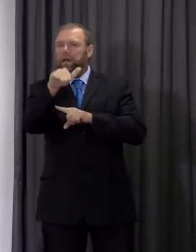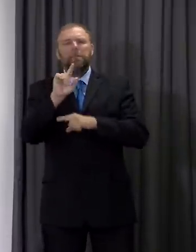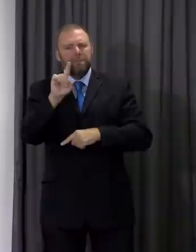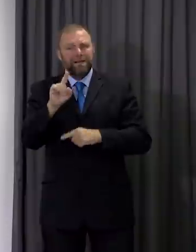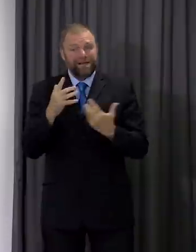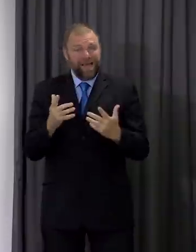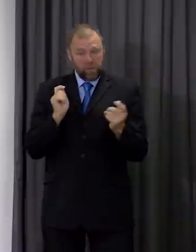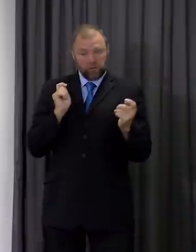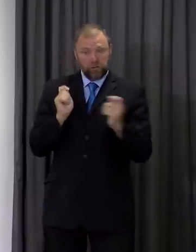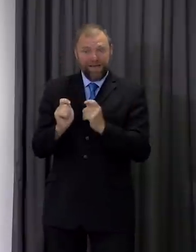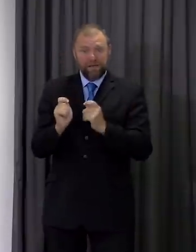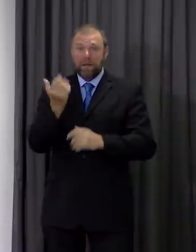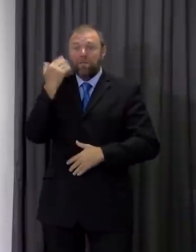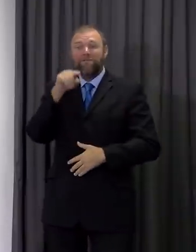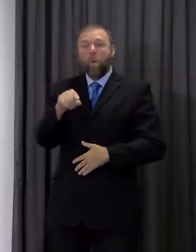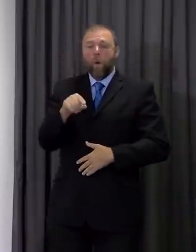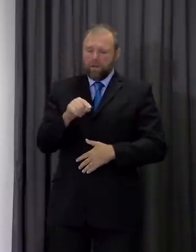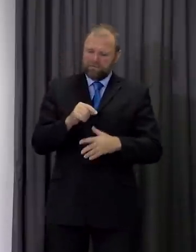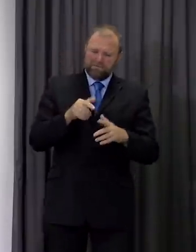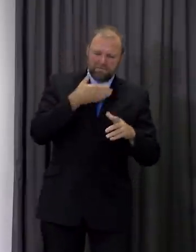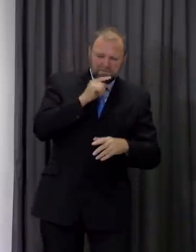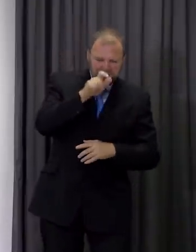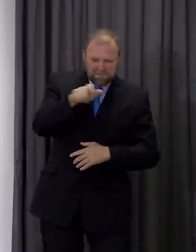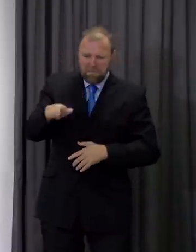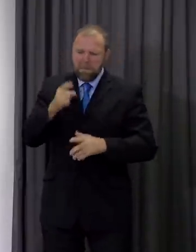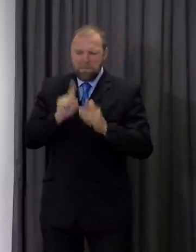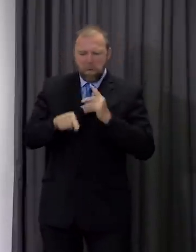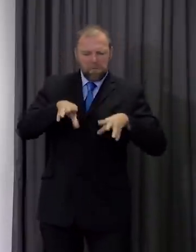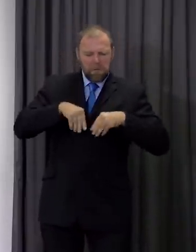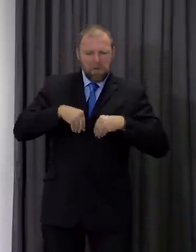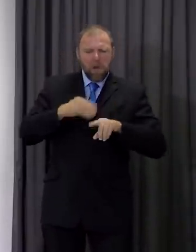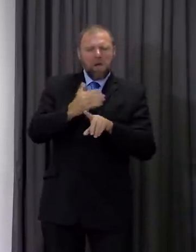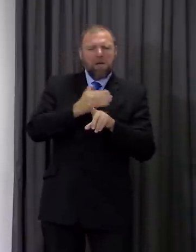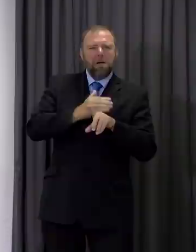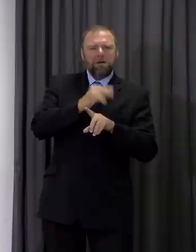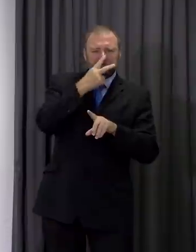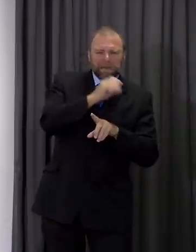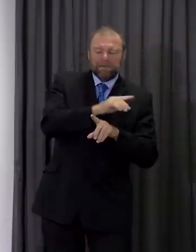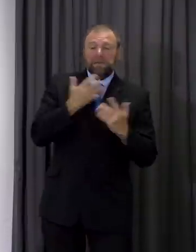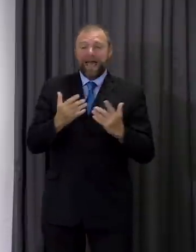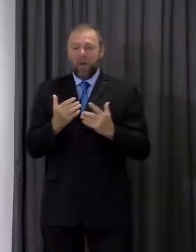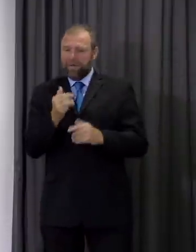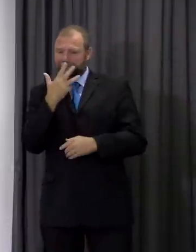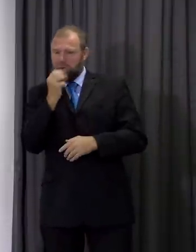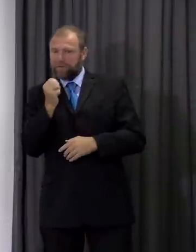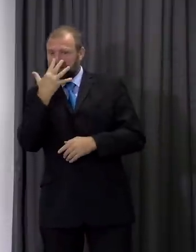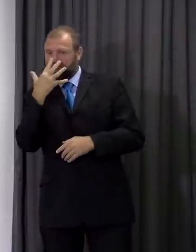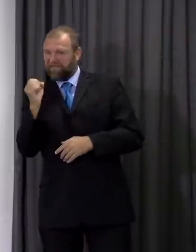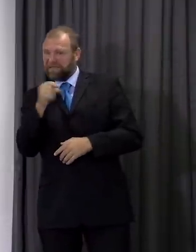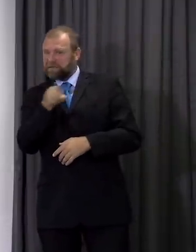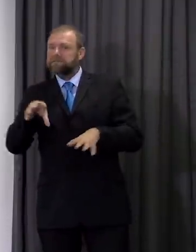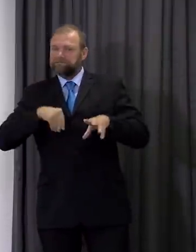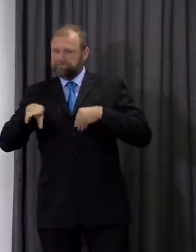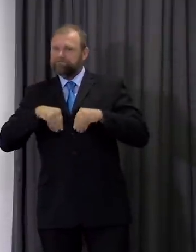people now testing in their 40s and 50s testing positive. The situation in Merthyr Tidwell is more